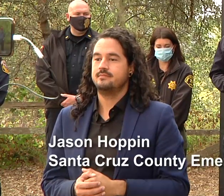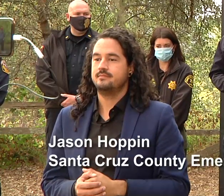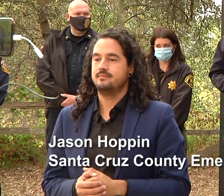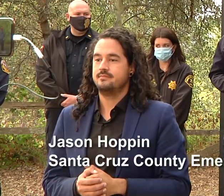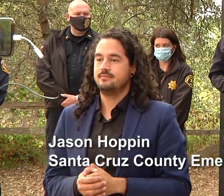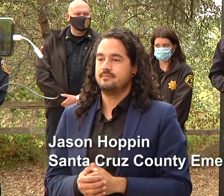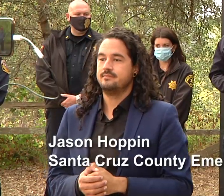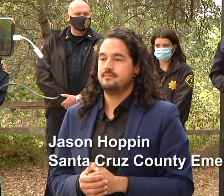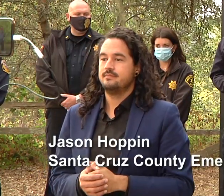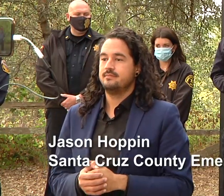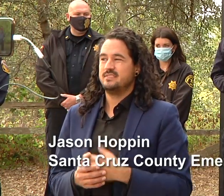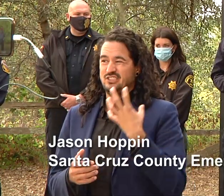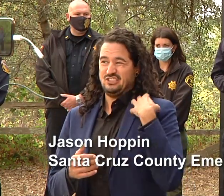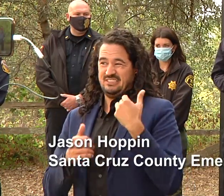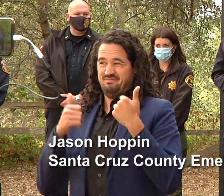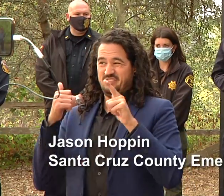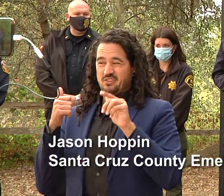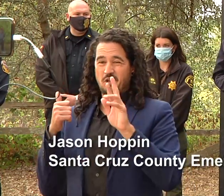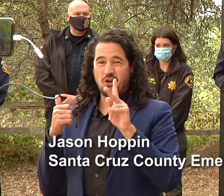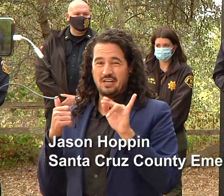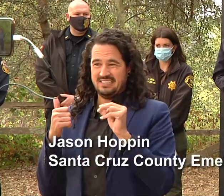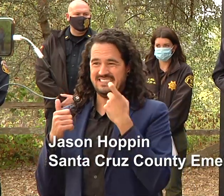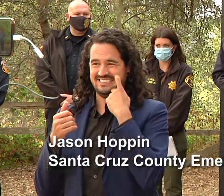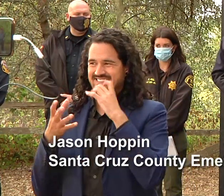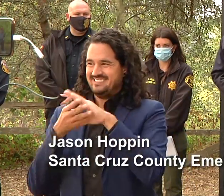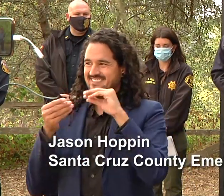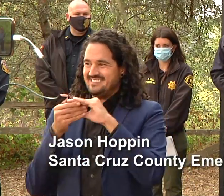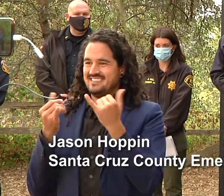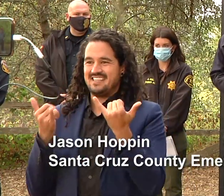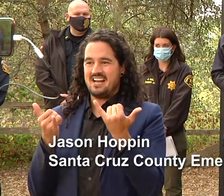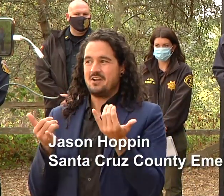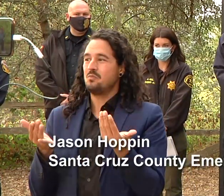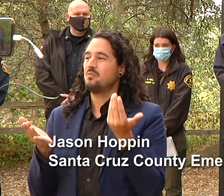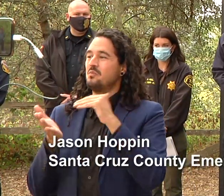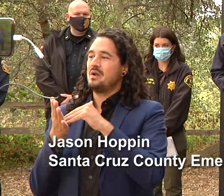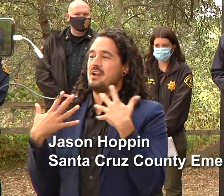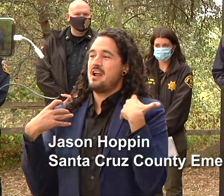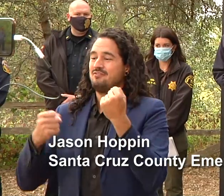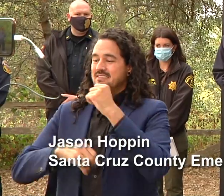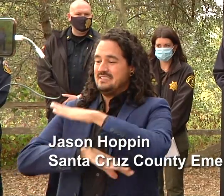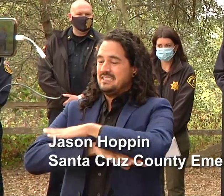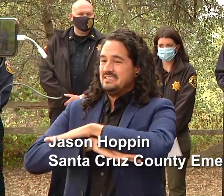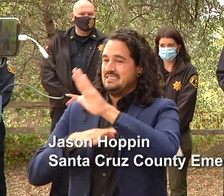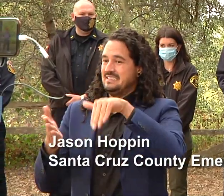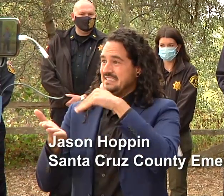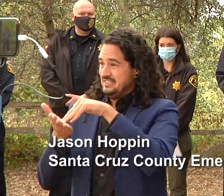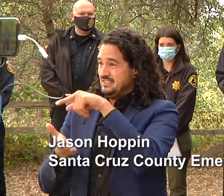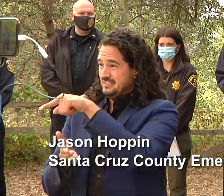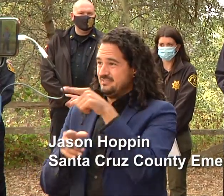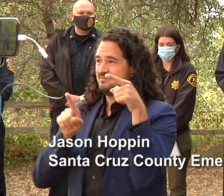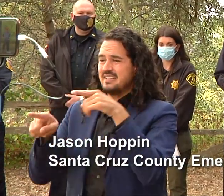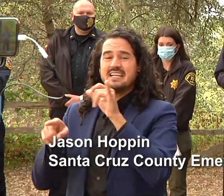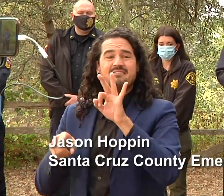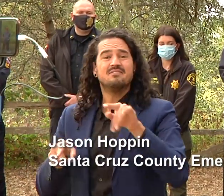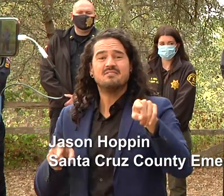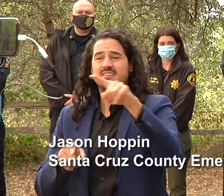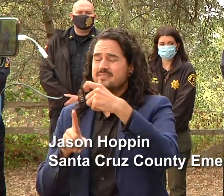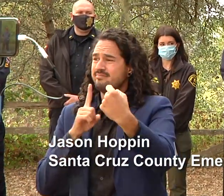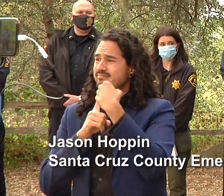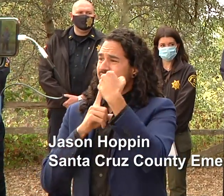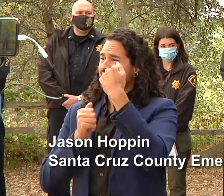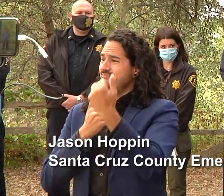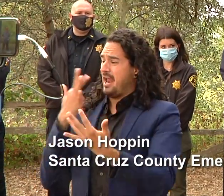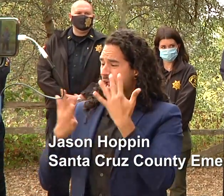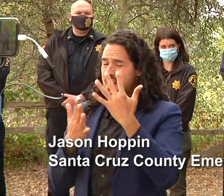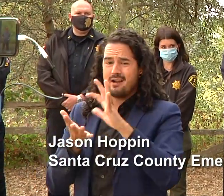resource center is going strong i would encourage anyone that was impacted by the fire to go down there and see the services that are available it's at the kaiser arena in